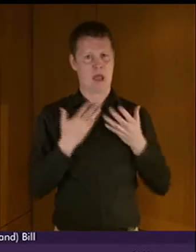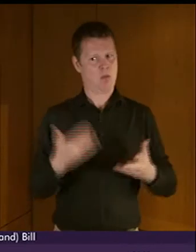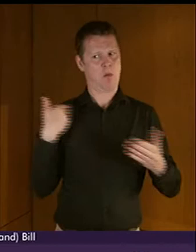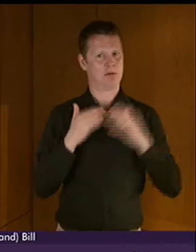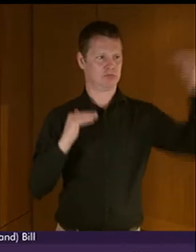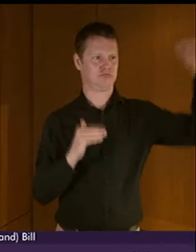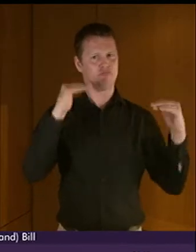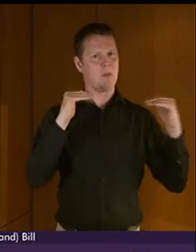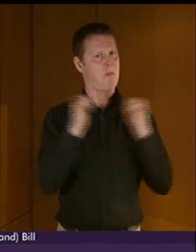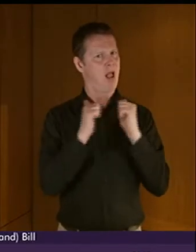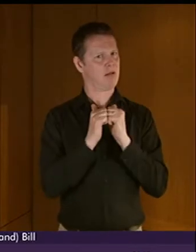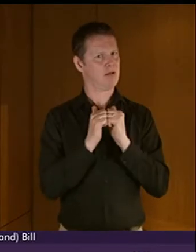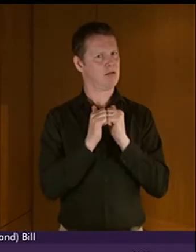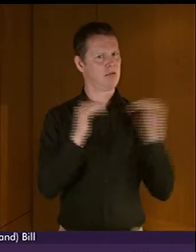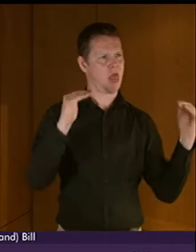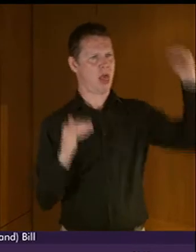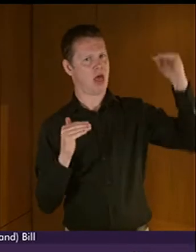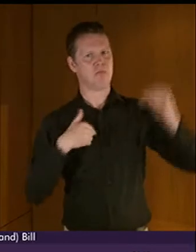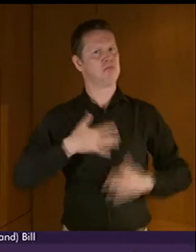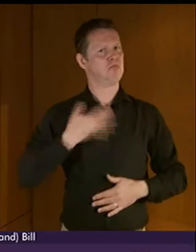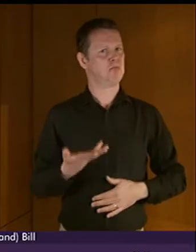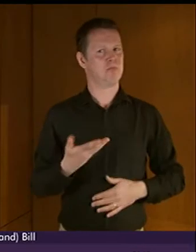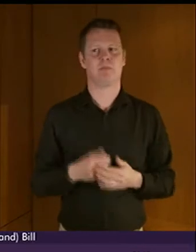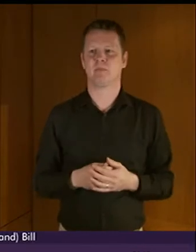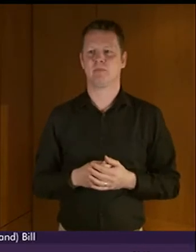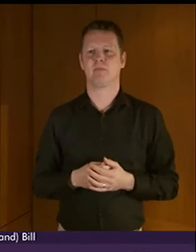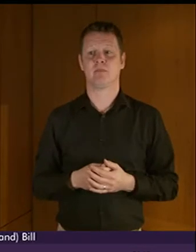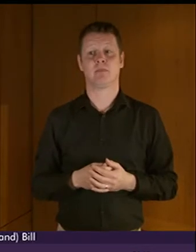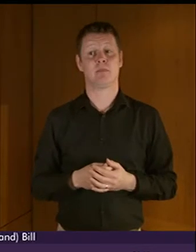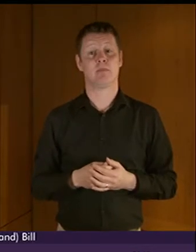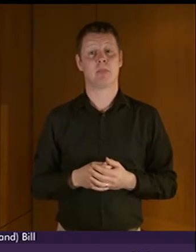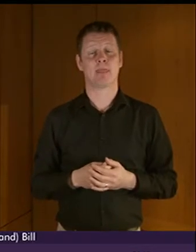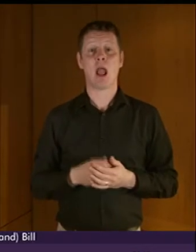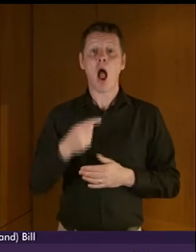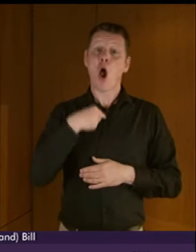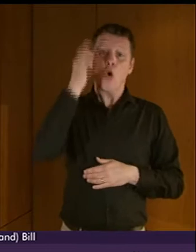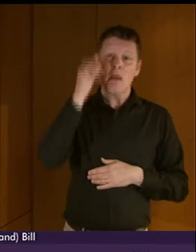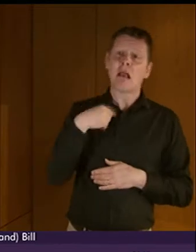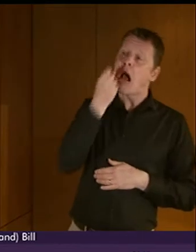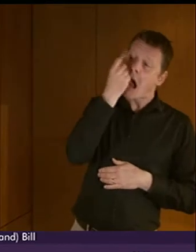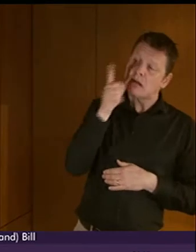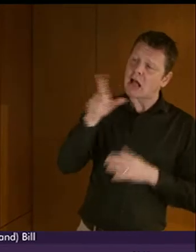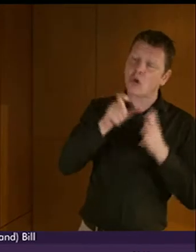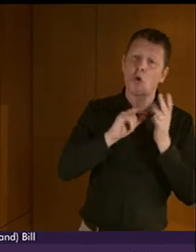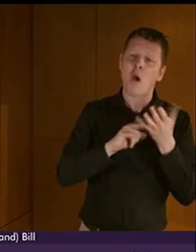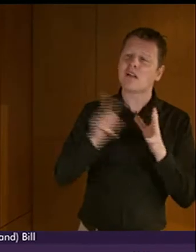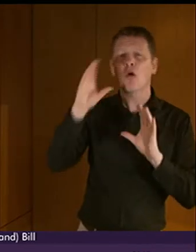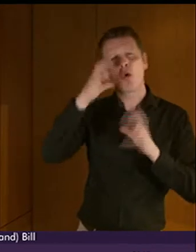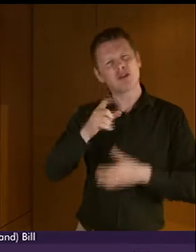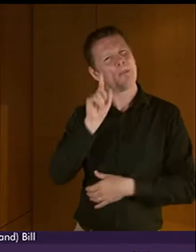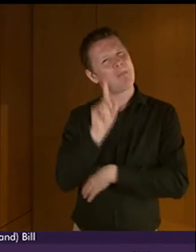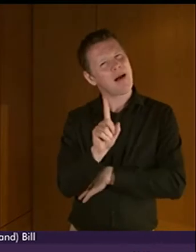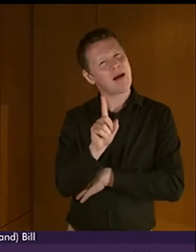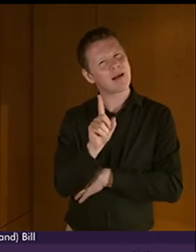which currently exists. While the committee understands COSLA's concerns, we did not arrive at a final position on the Scottish